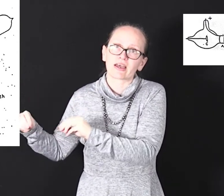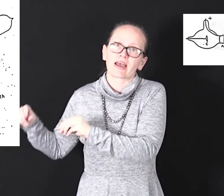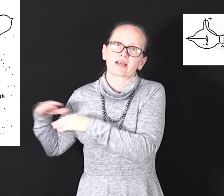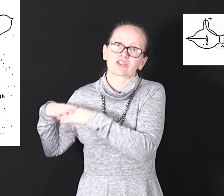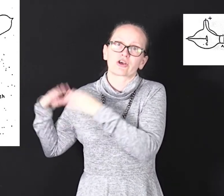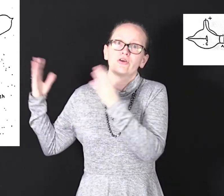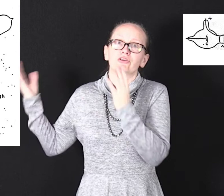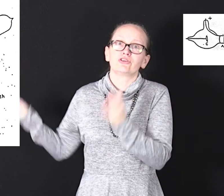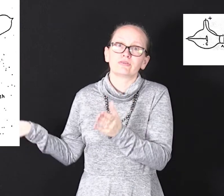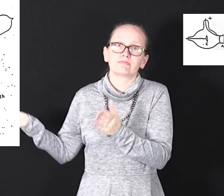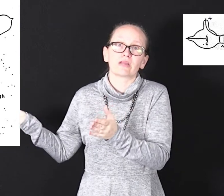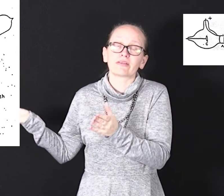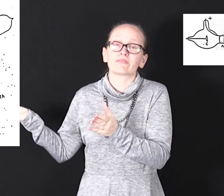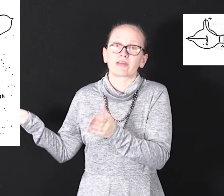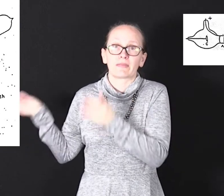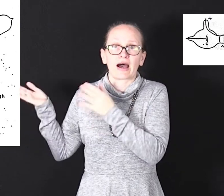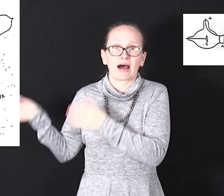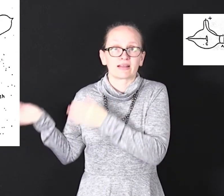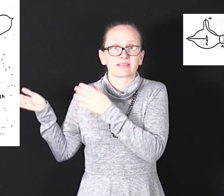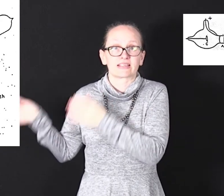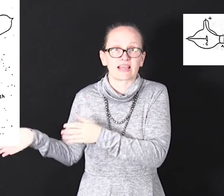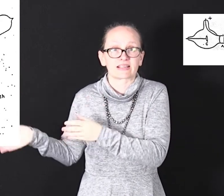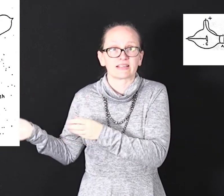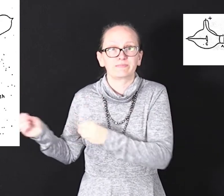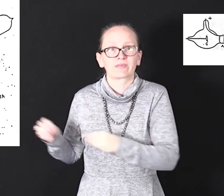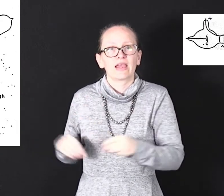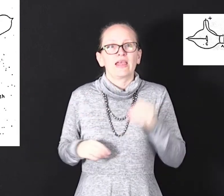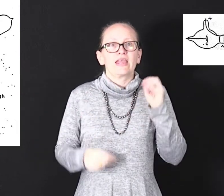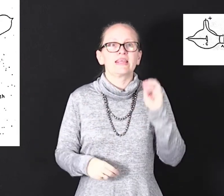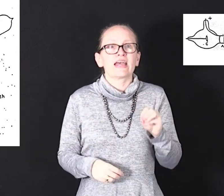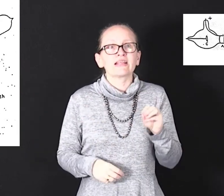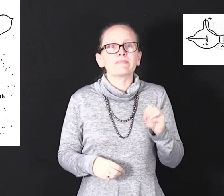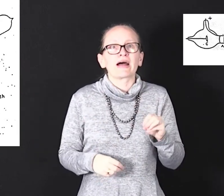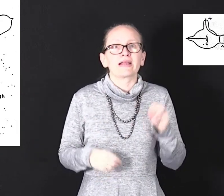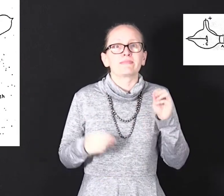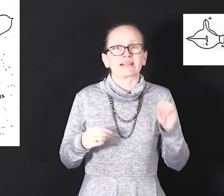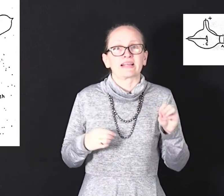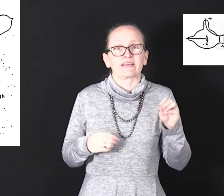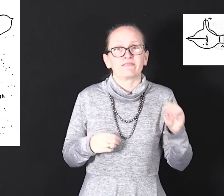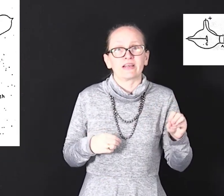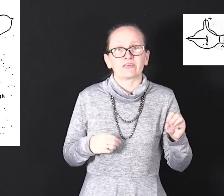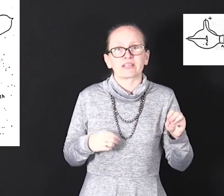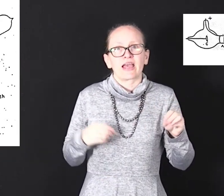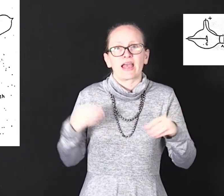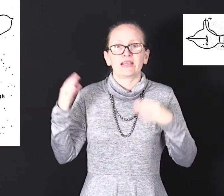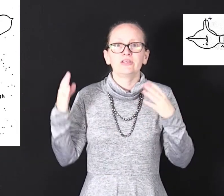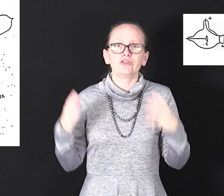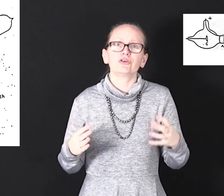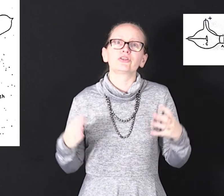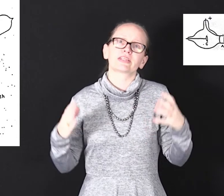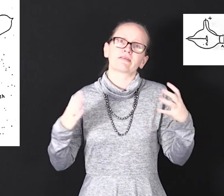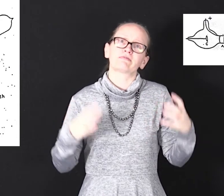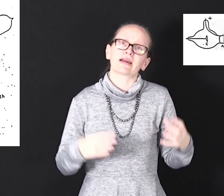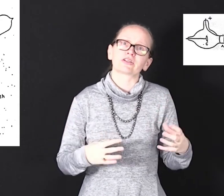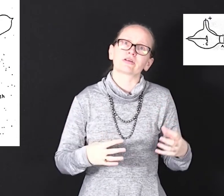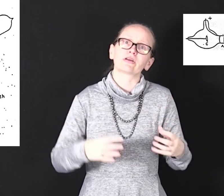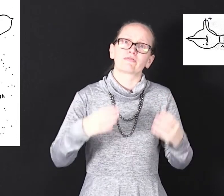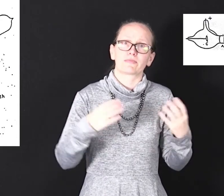and so none of them are detected. He then applied magnetic fields and he knew the direction of the